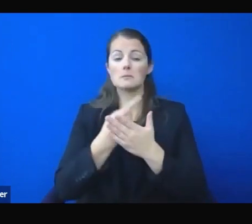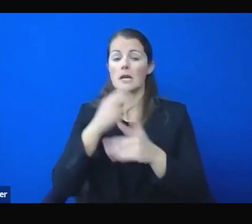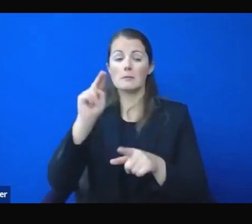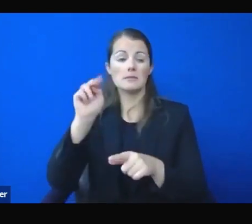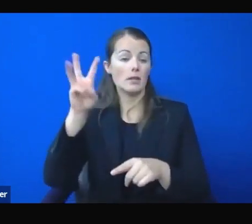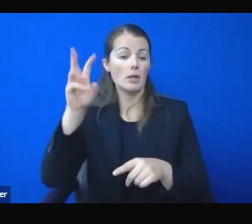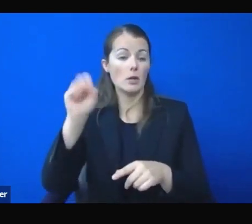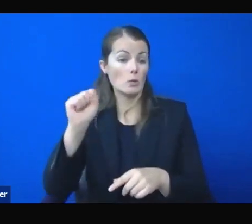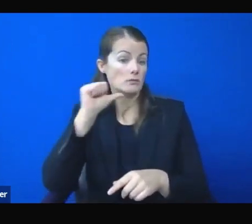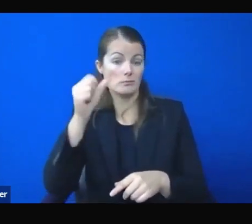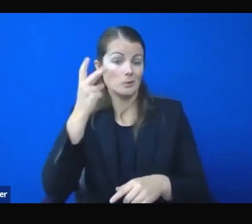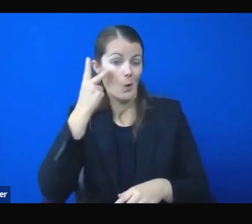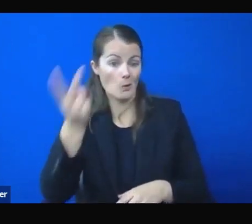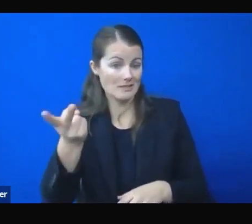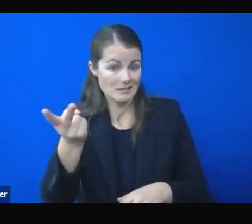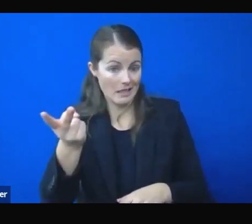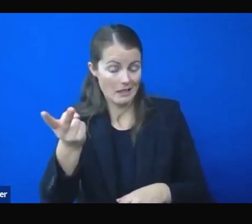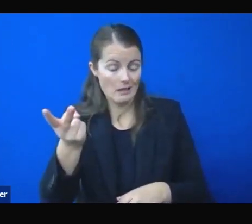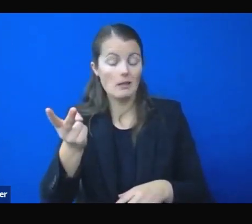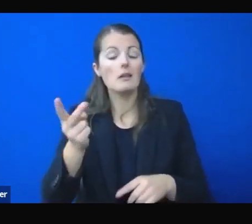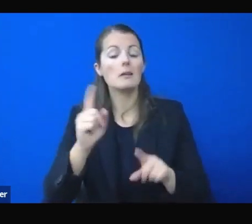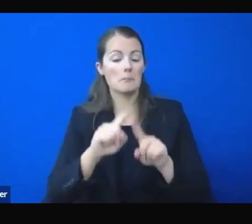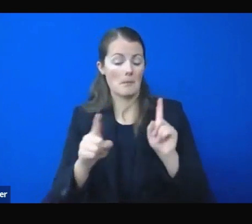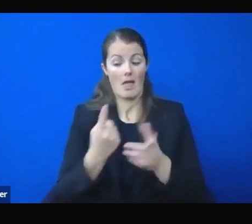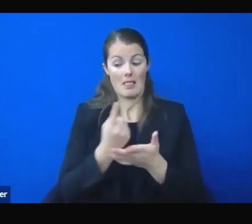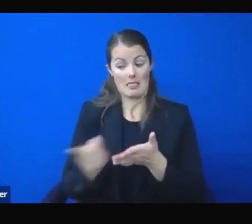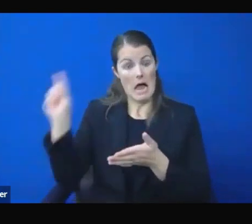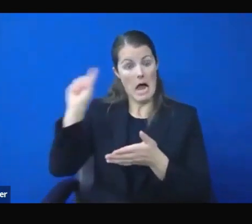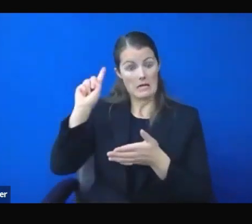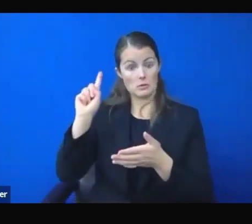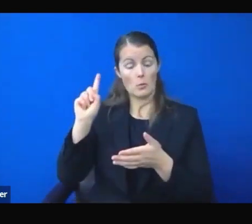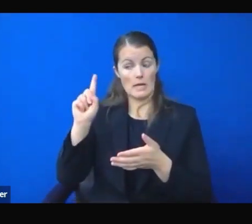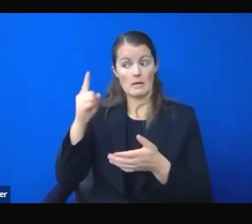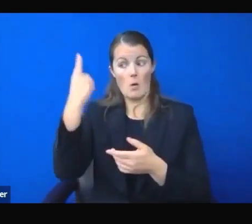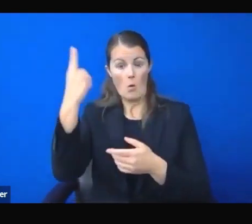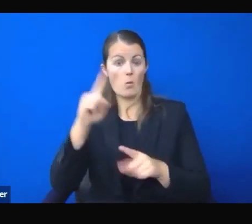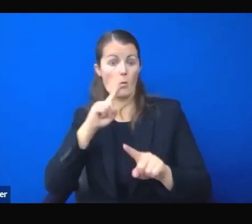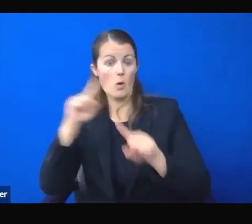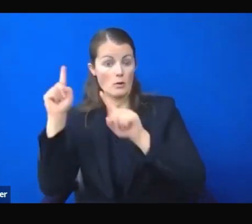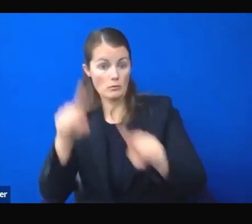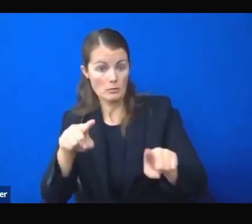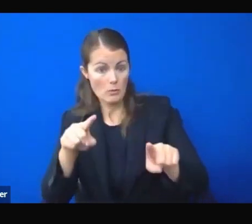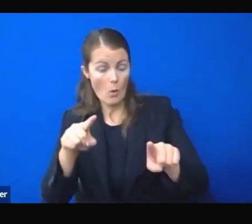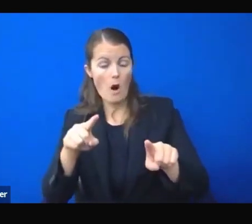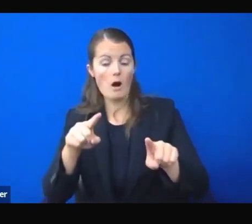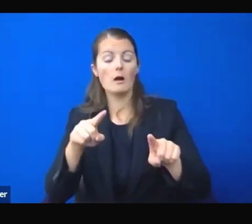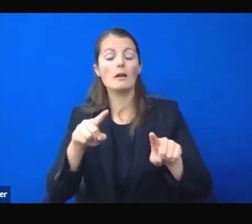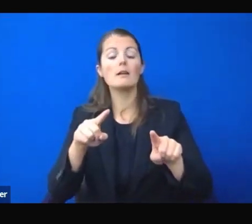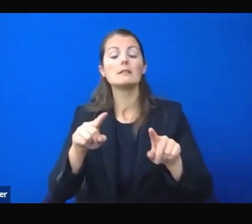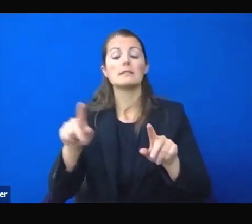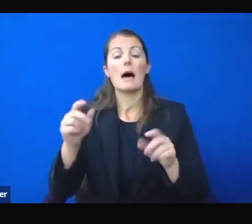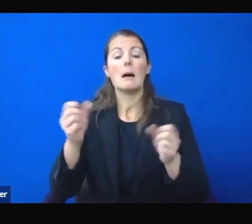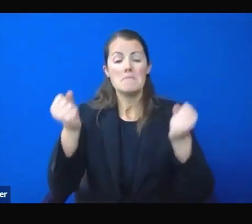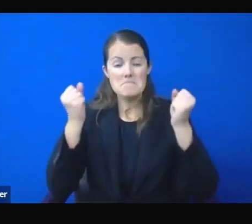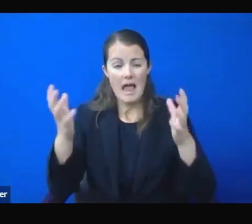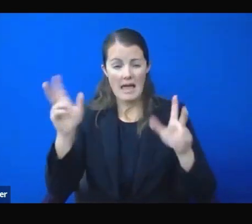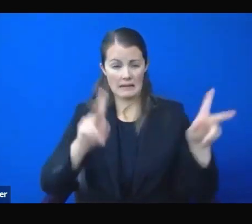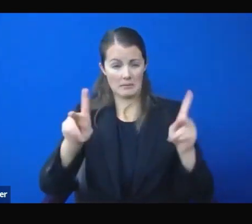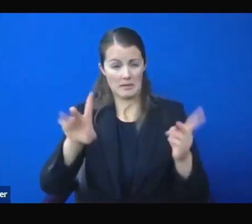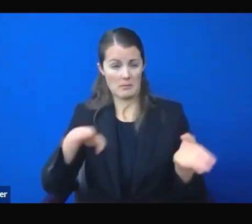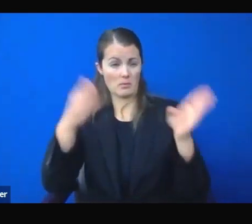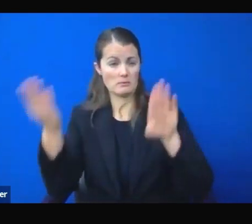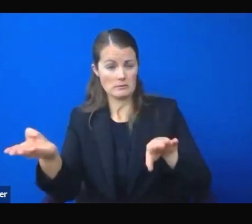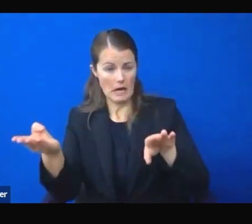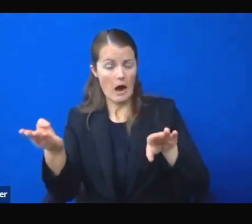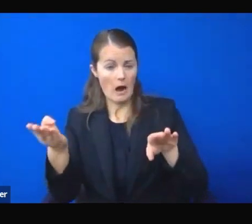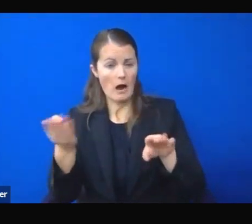increase in opioid and fentanyl-involved drug overdose deaths. From the first quarter to the second quarter